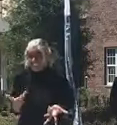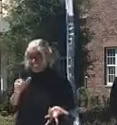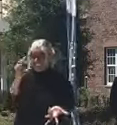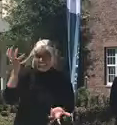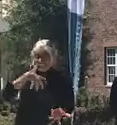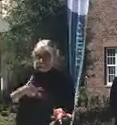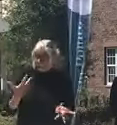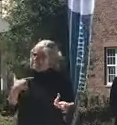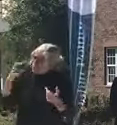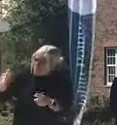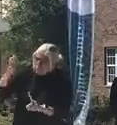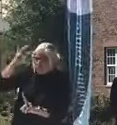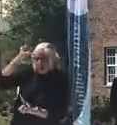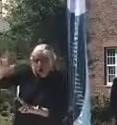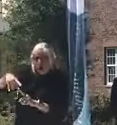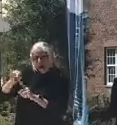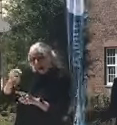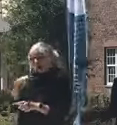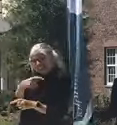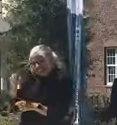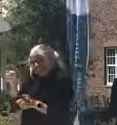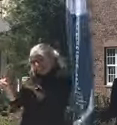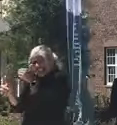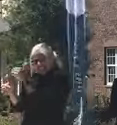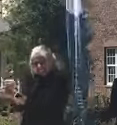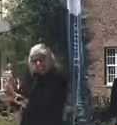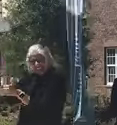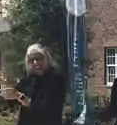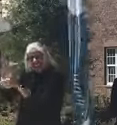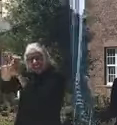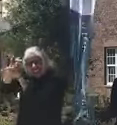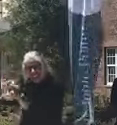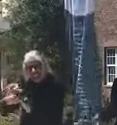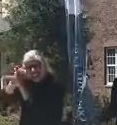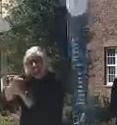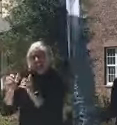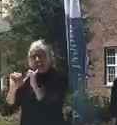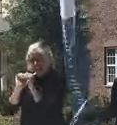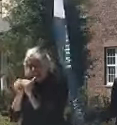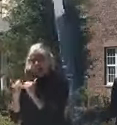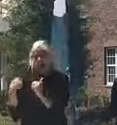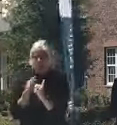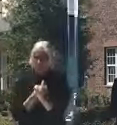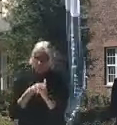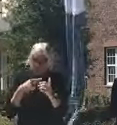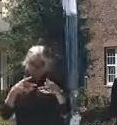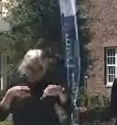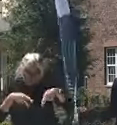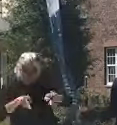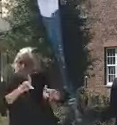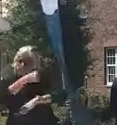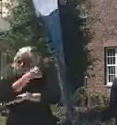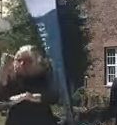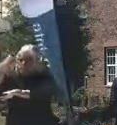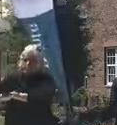-step approach. We're being very judicious on everything we're doing. But I absolutely see a path. And I think if people